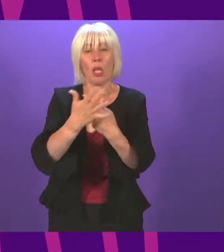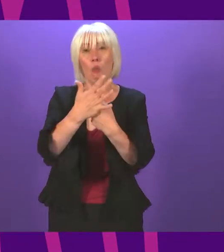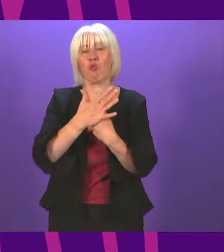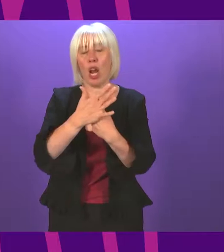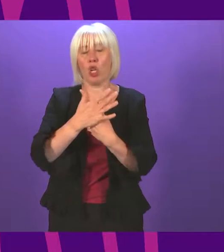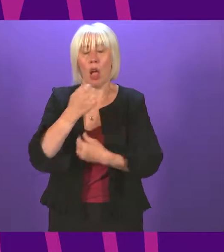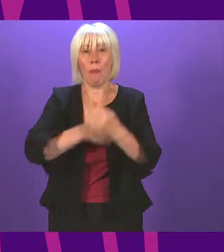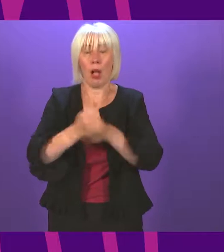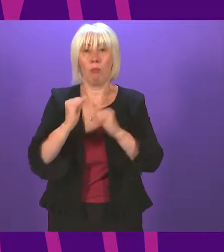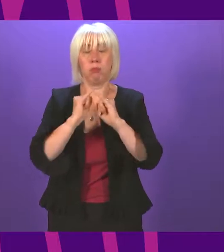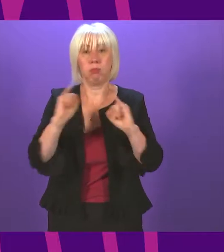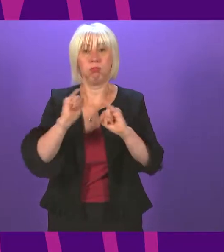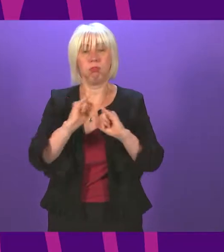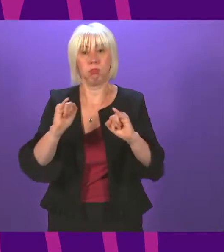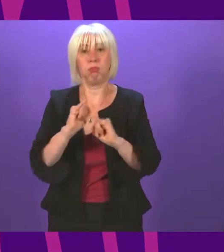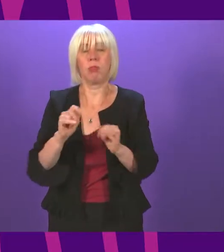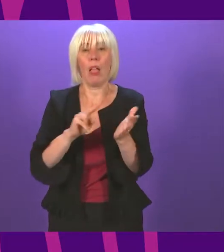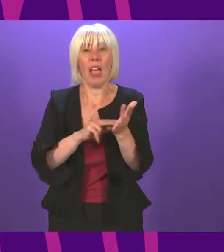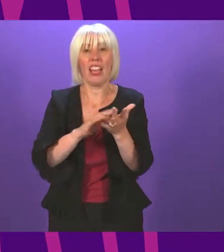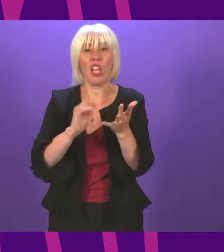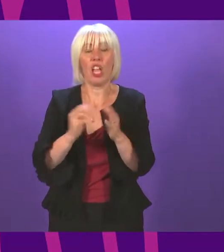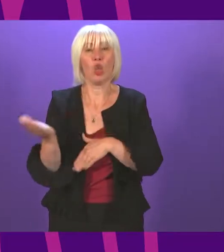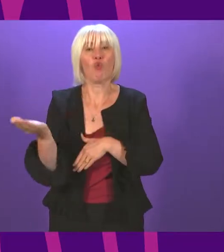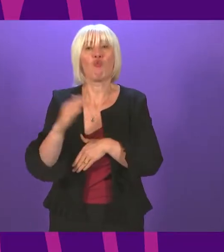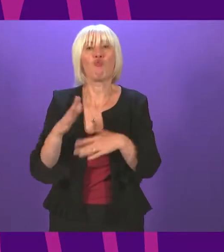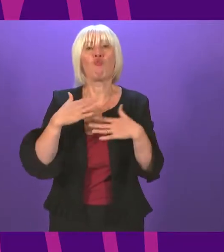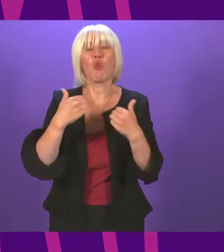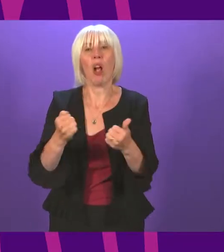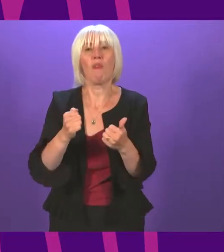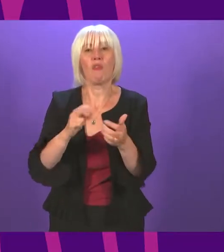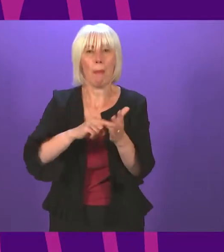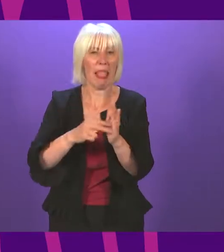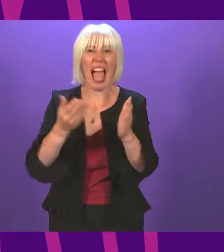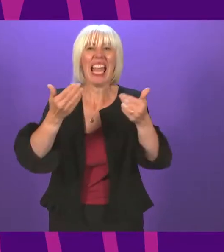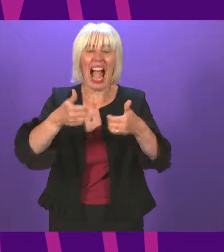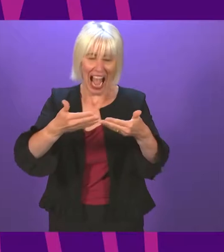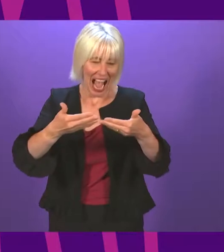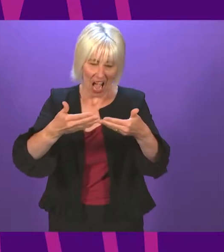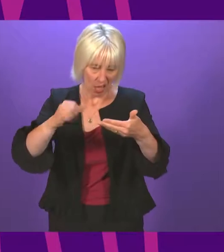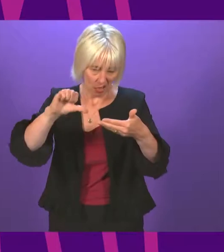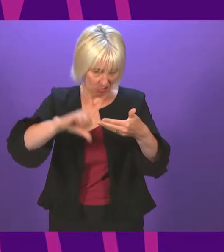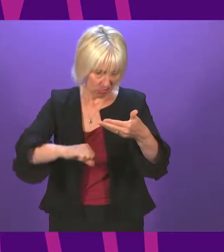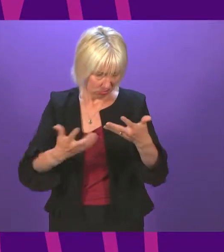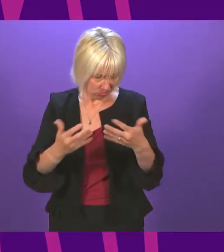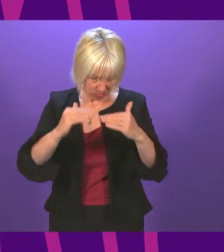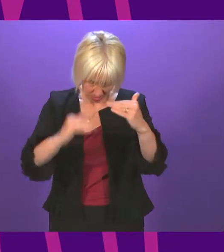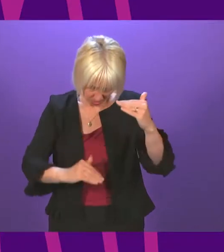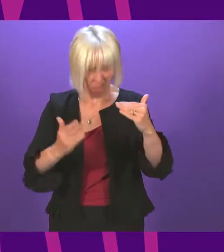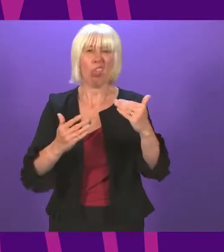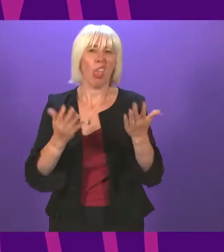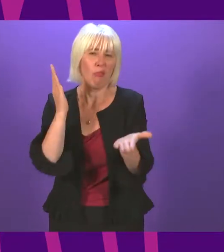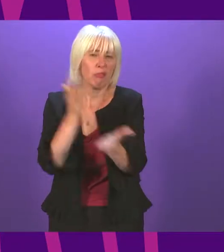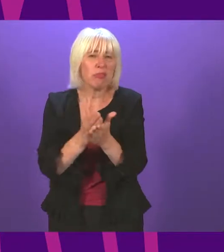proportions, the NHS recovery plan fell short of expectations and fell short of what is actually needed.